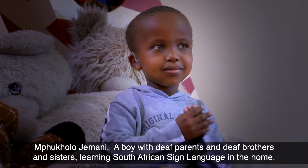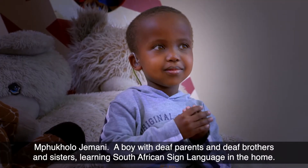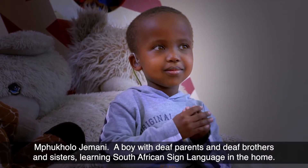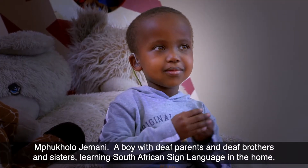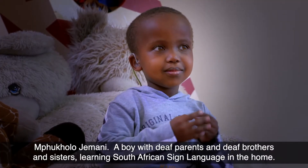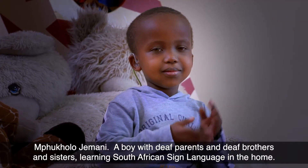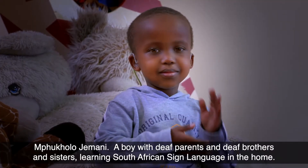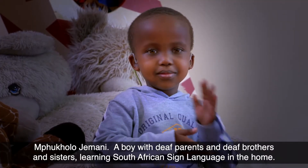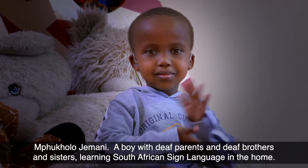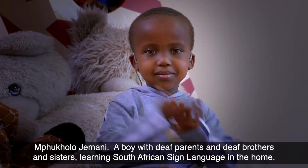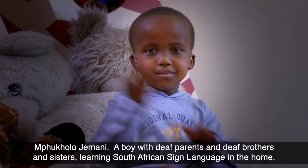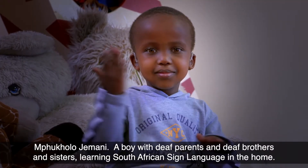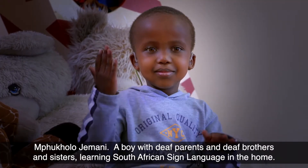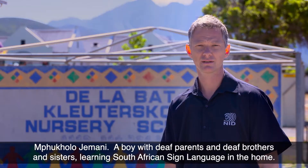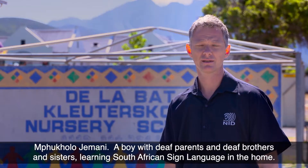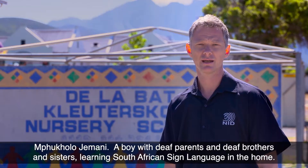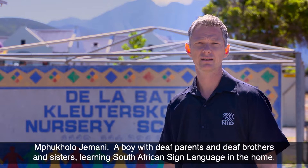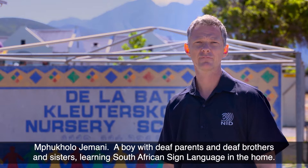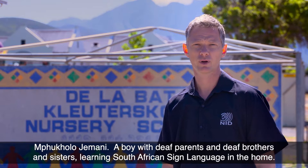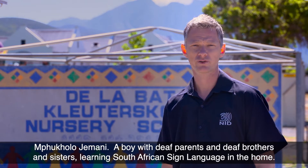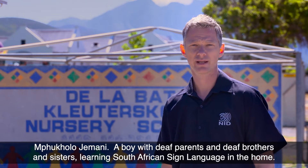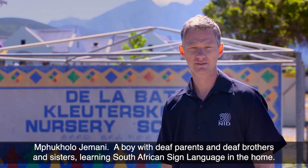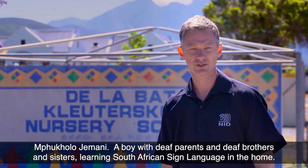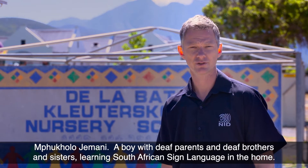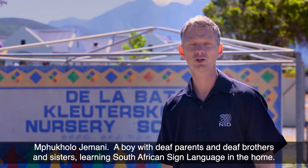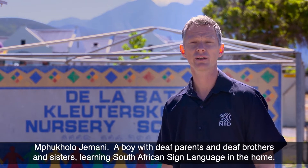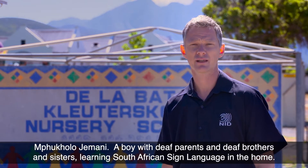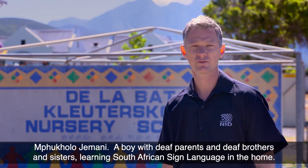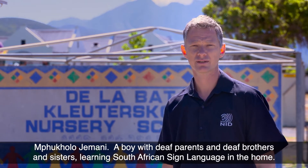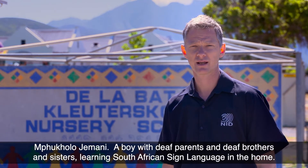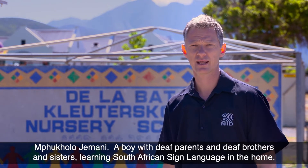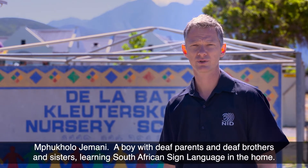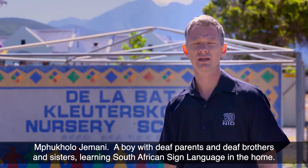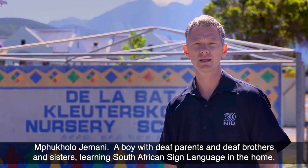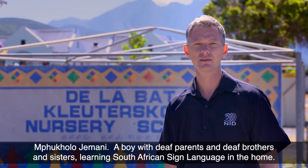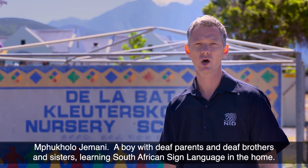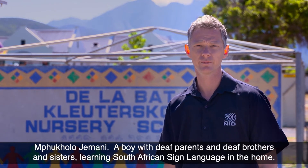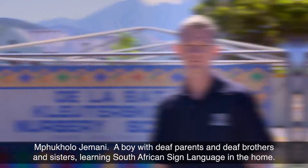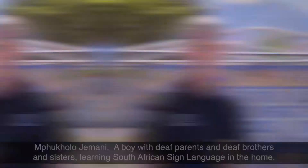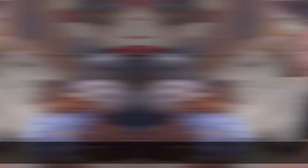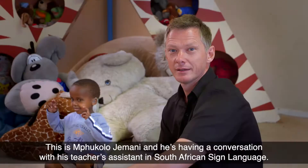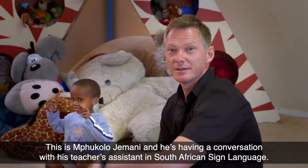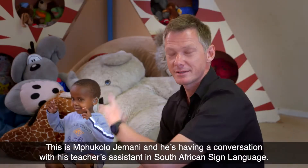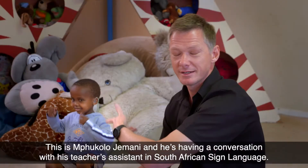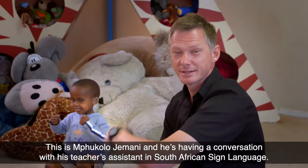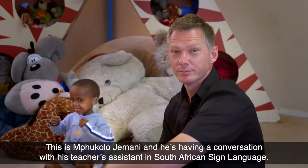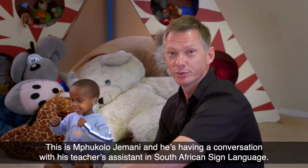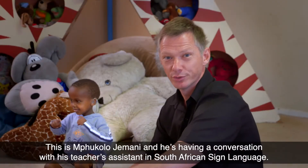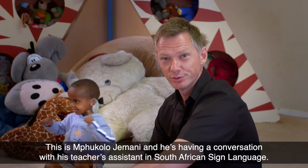a boy with deaf parents and deaf brothers and sisters learning South African sign language in the home. This is Mbukulu